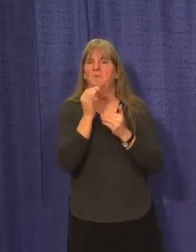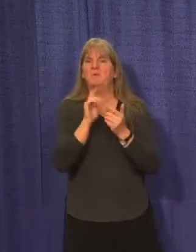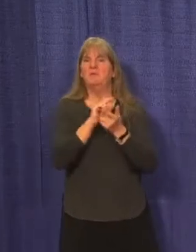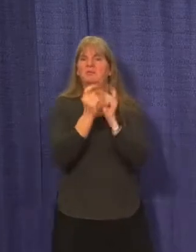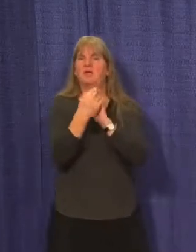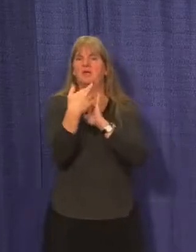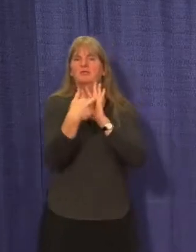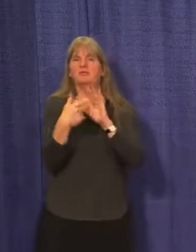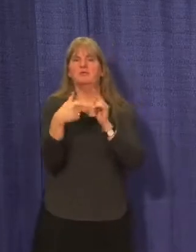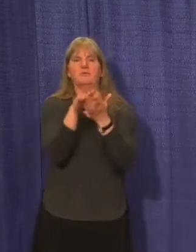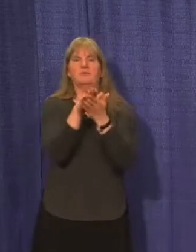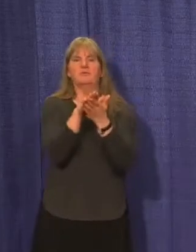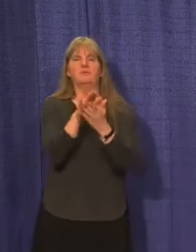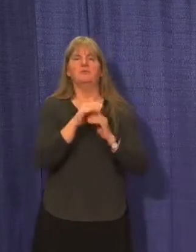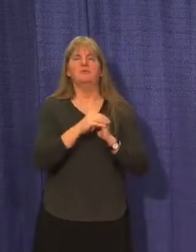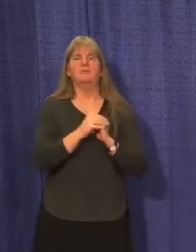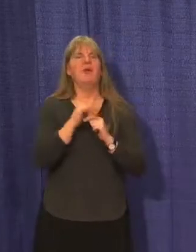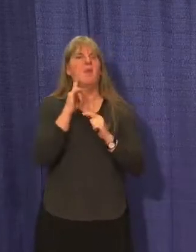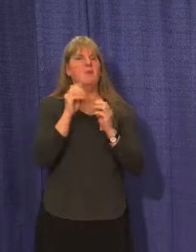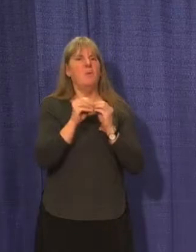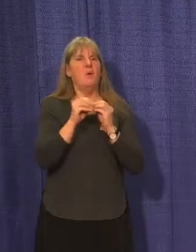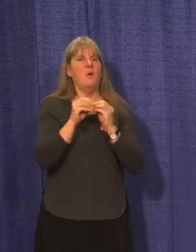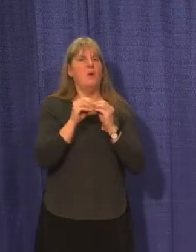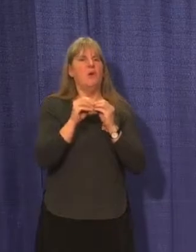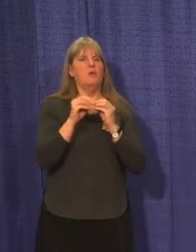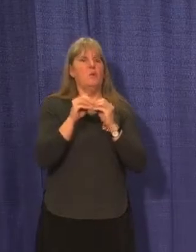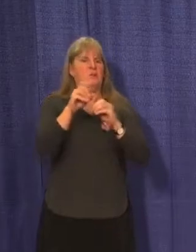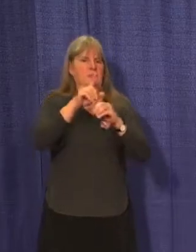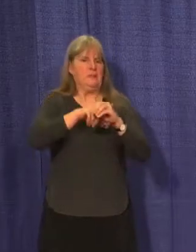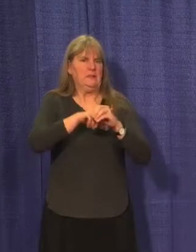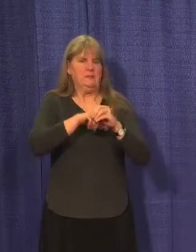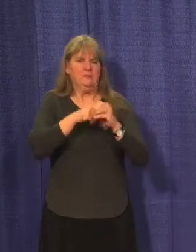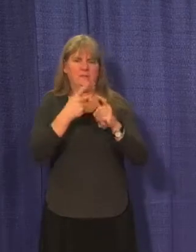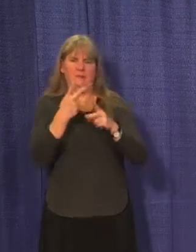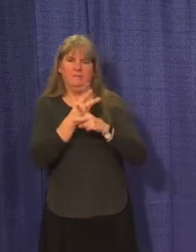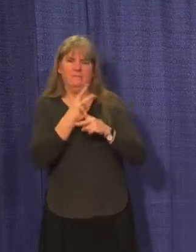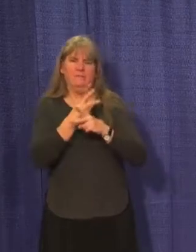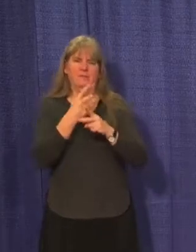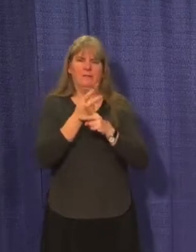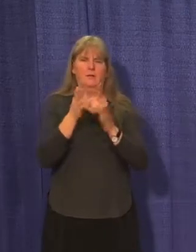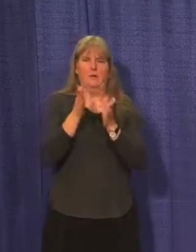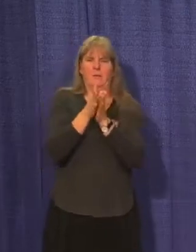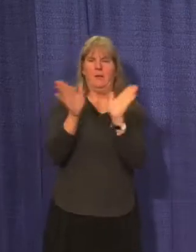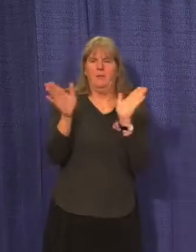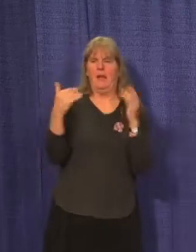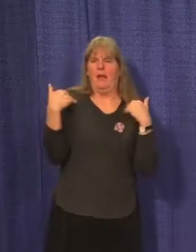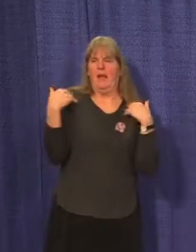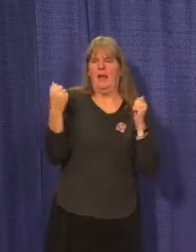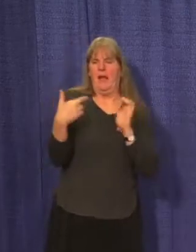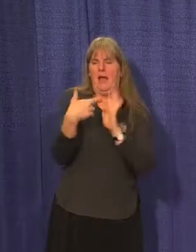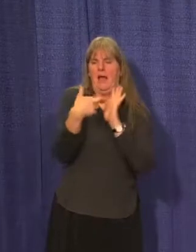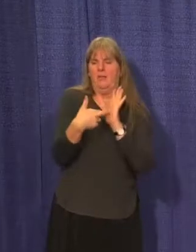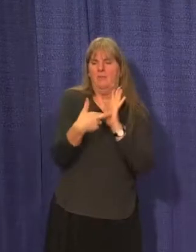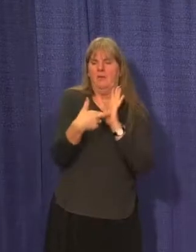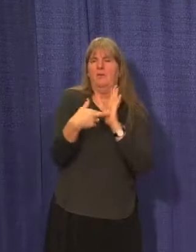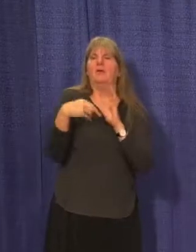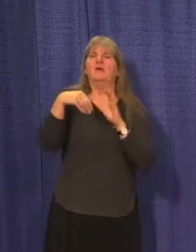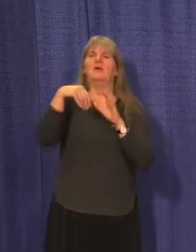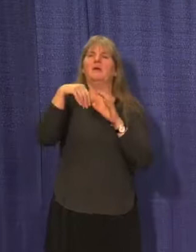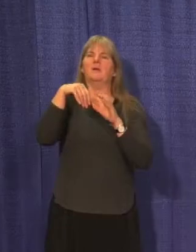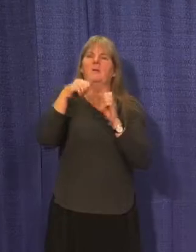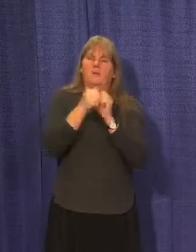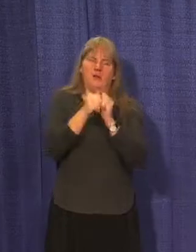year. I think it will take us longer to be able to know how to adjust public health measures in a vaccinated population.